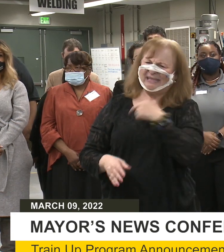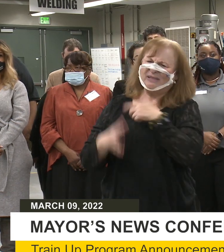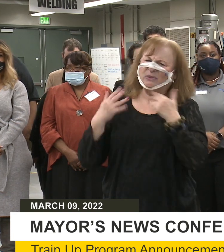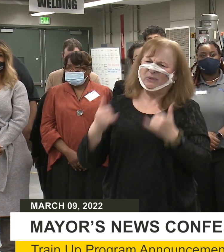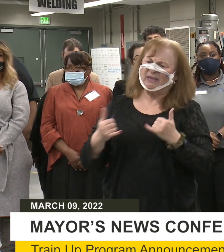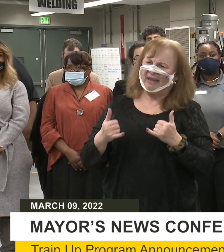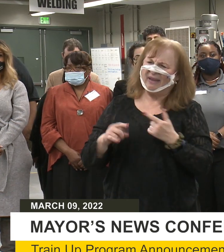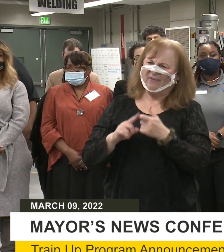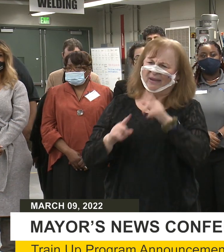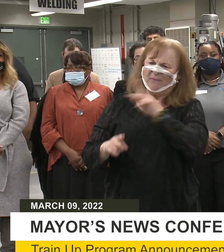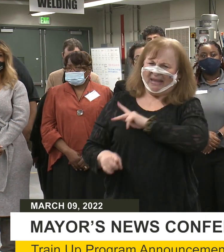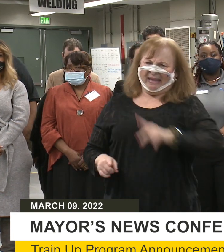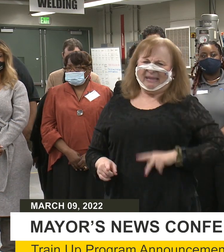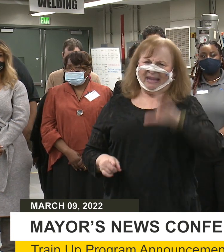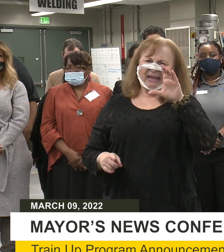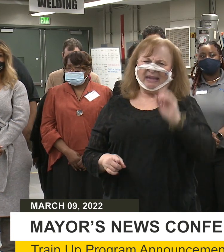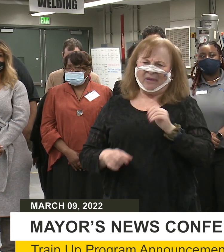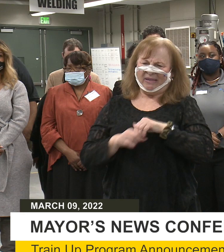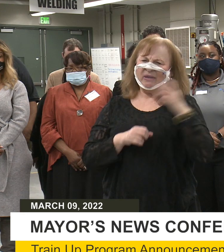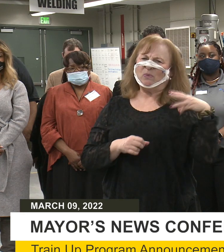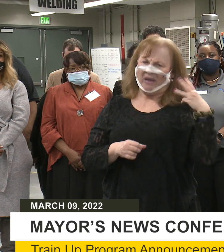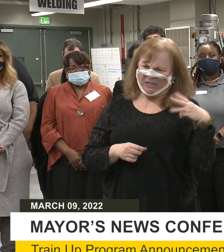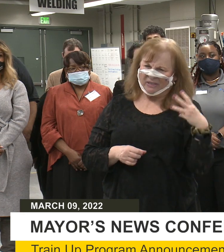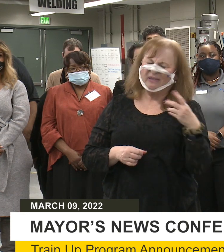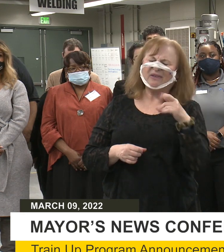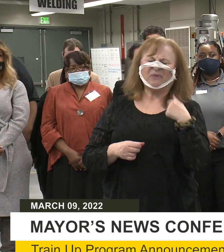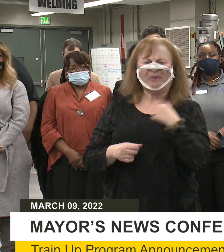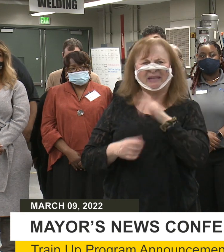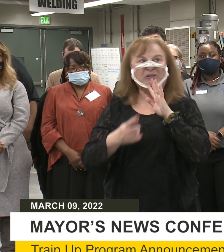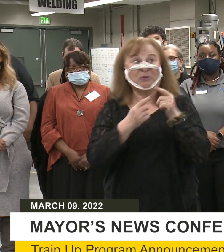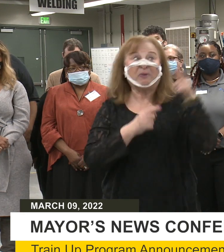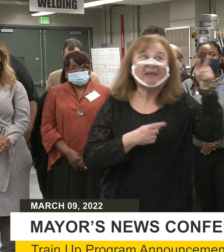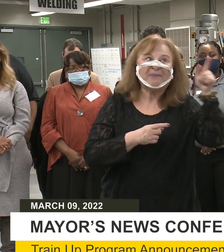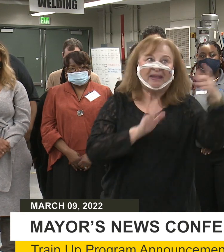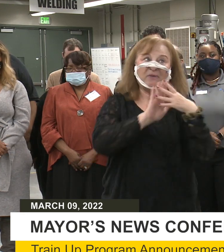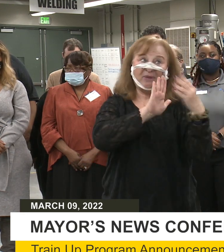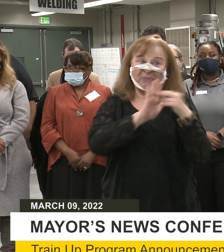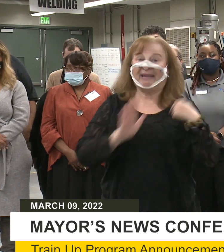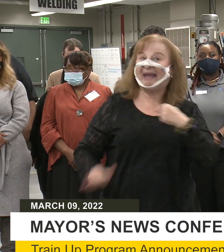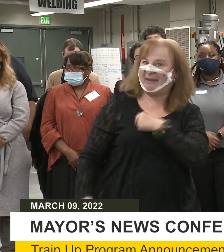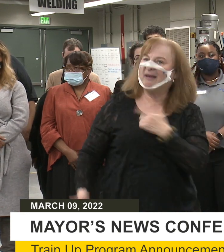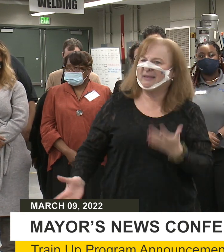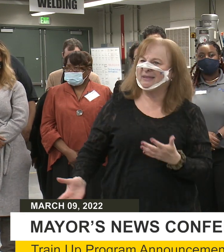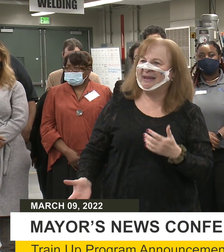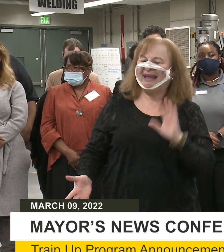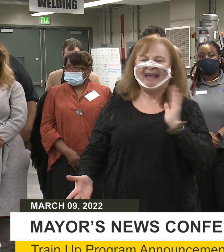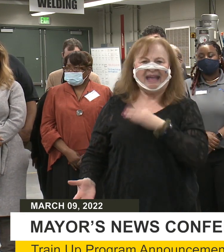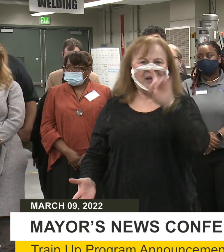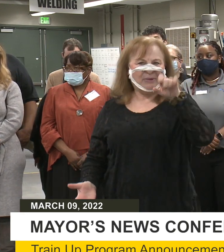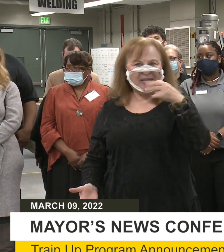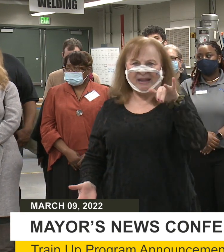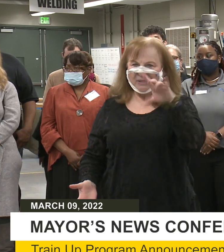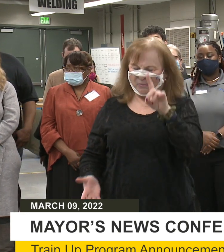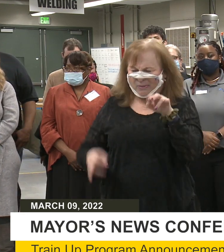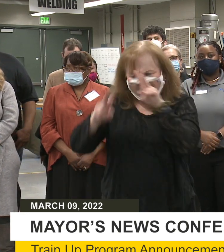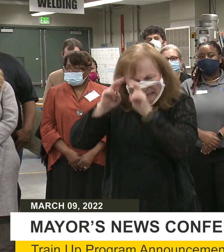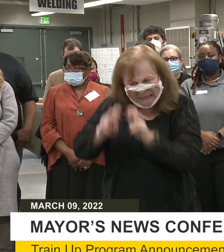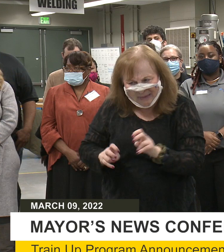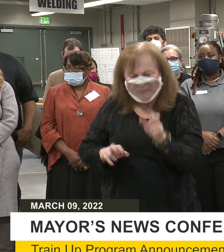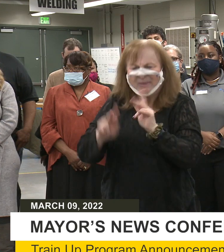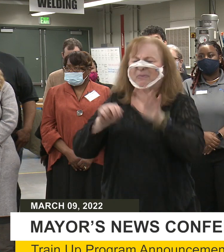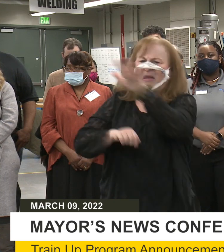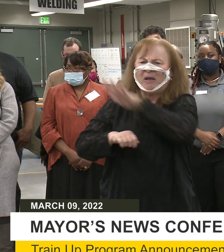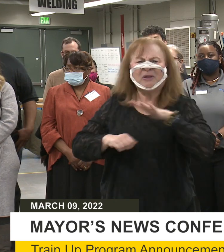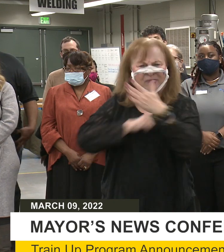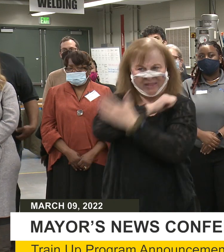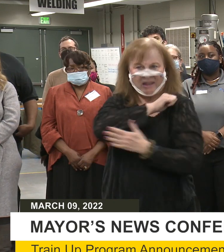from King County in Washington if we could talk to them so that they can maybe replicate it. So our dashboard is actually being looked at from folks